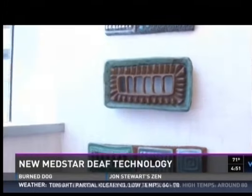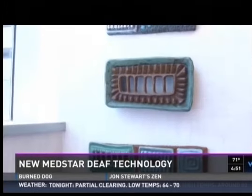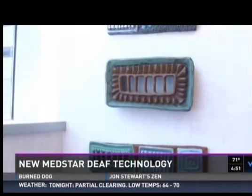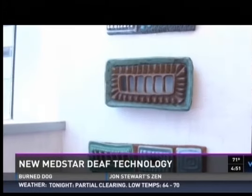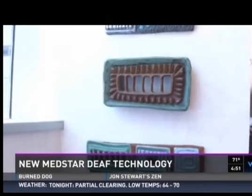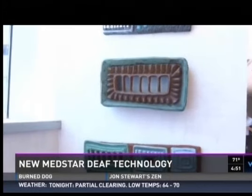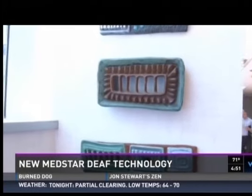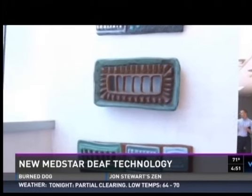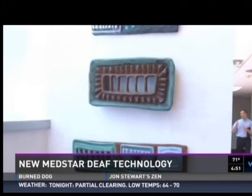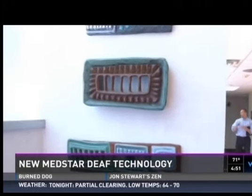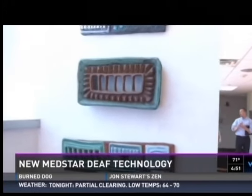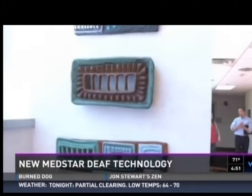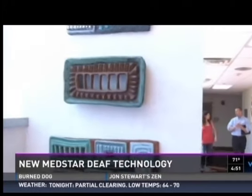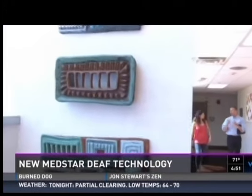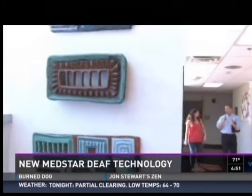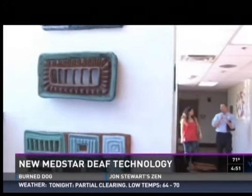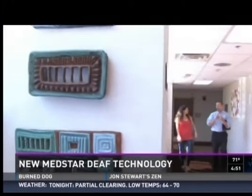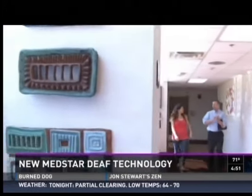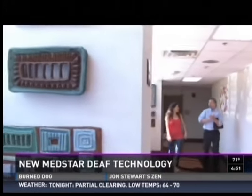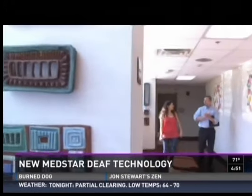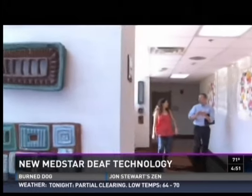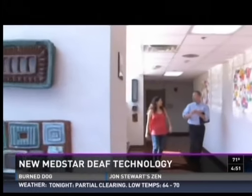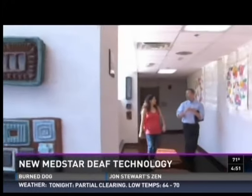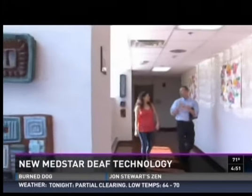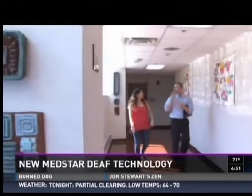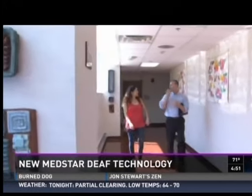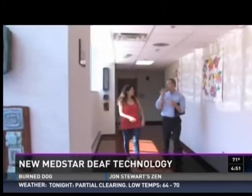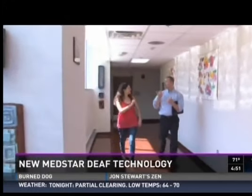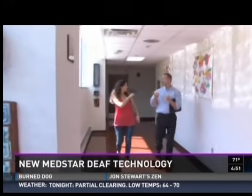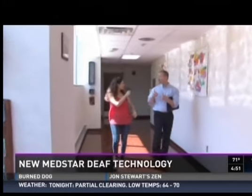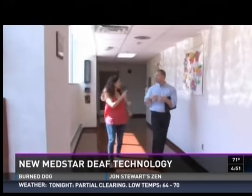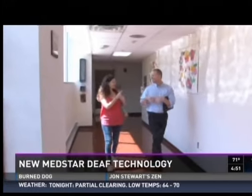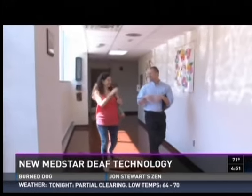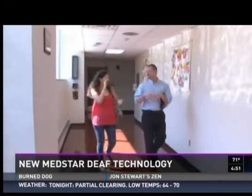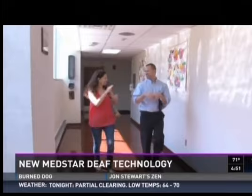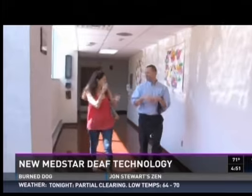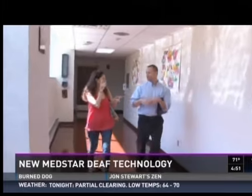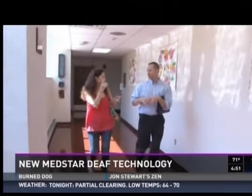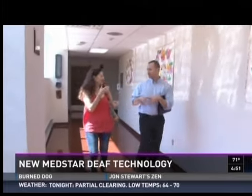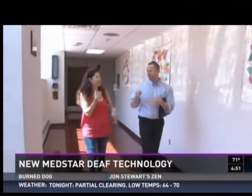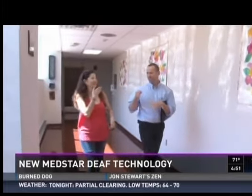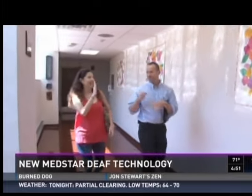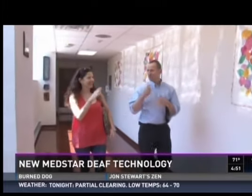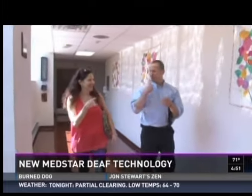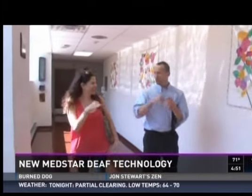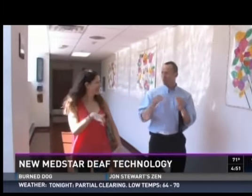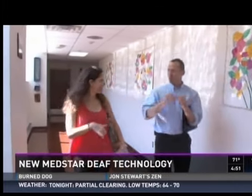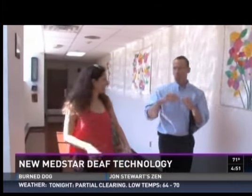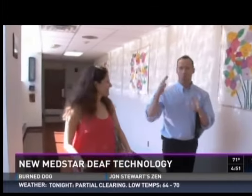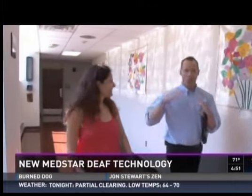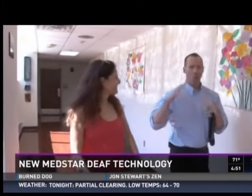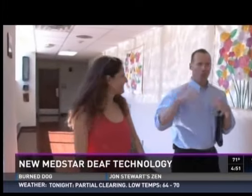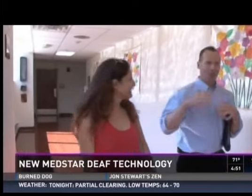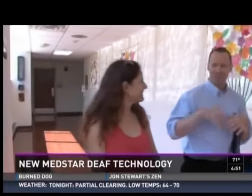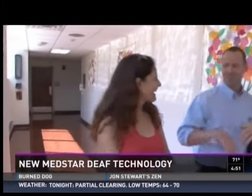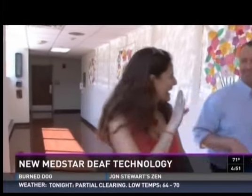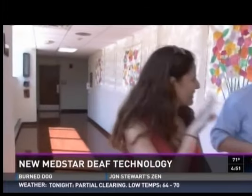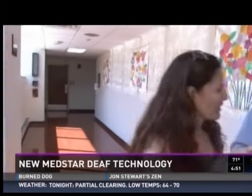effective communication with people who are deaf. A live interpreter is always preferred, but sometimes that's just not a 24